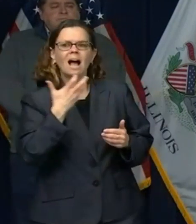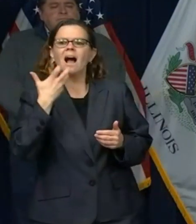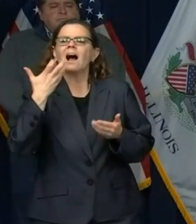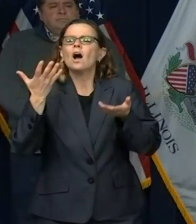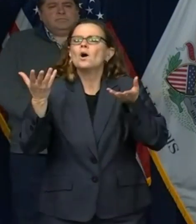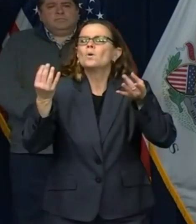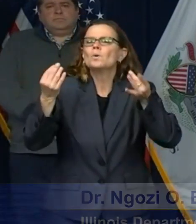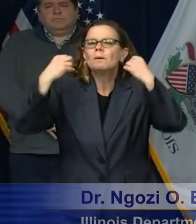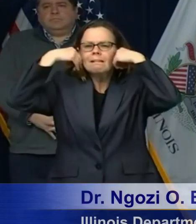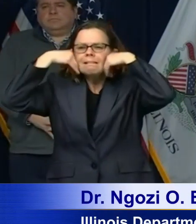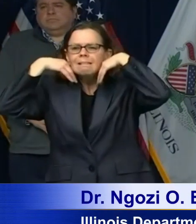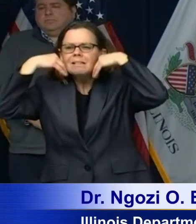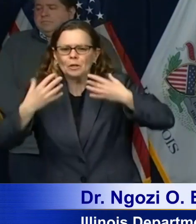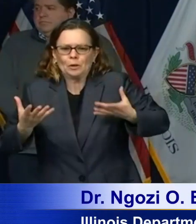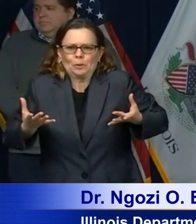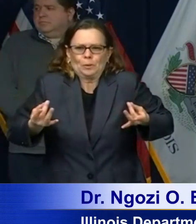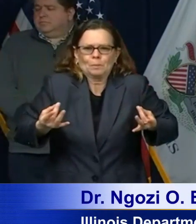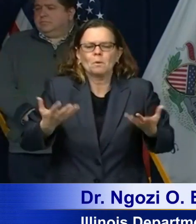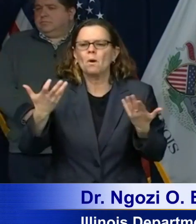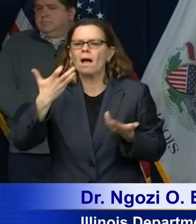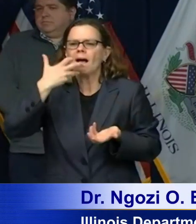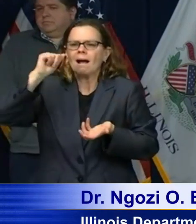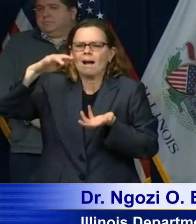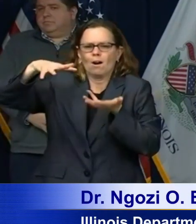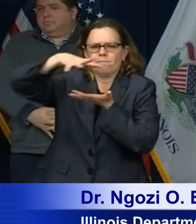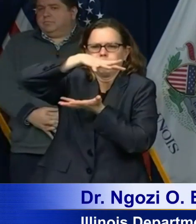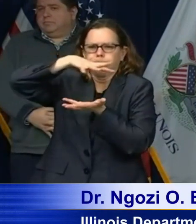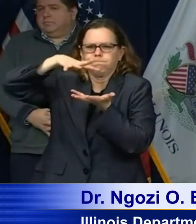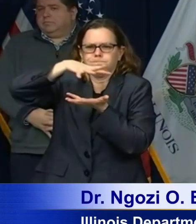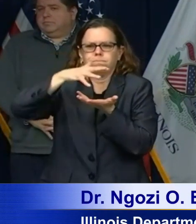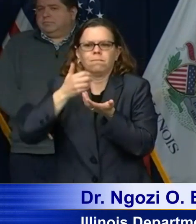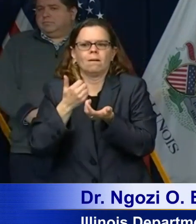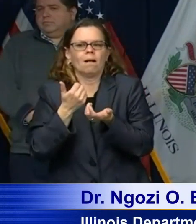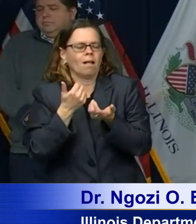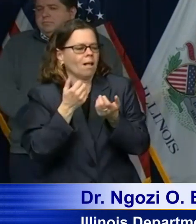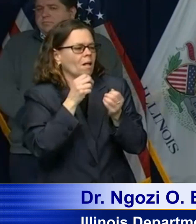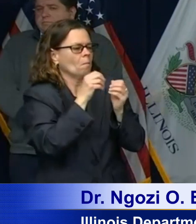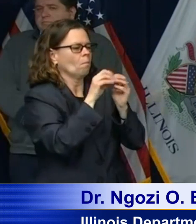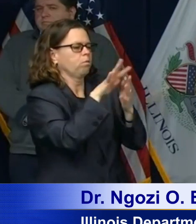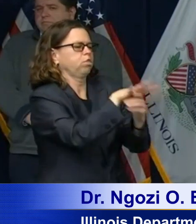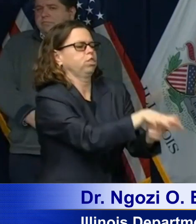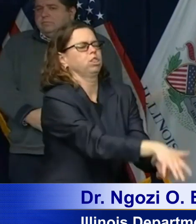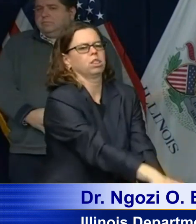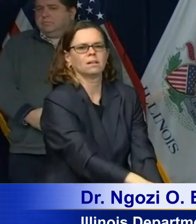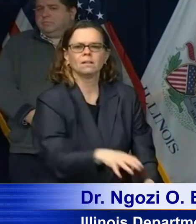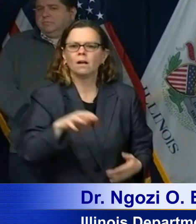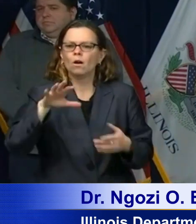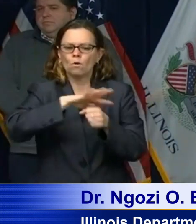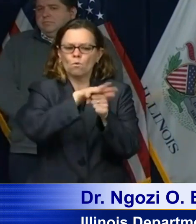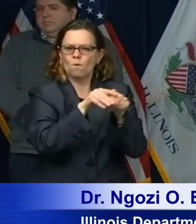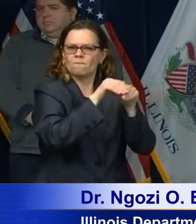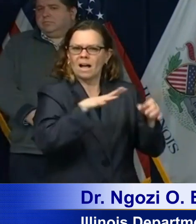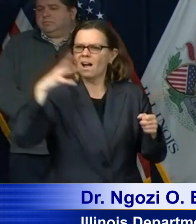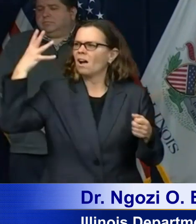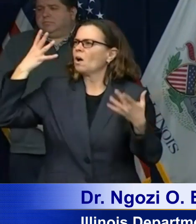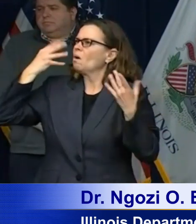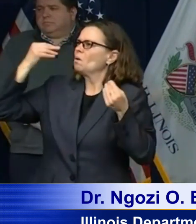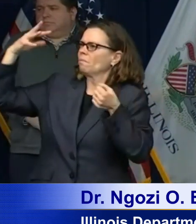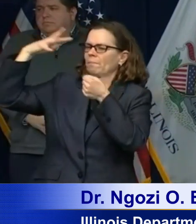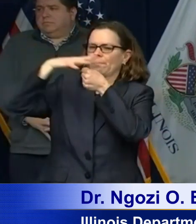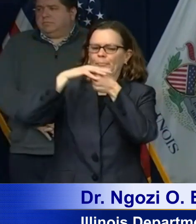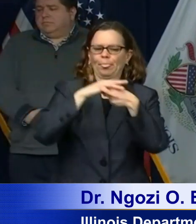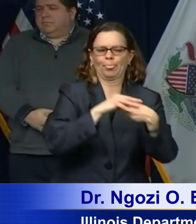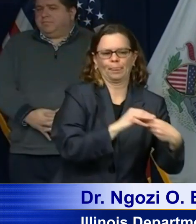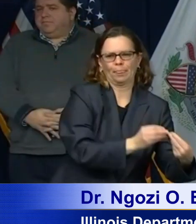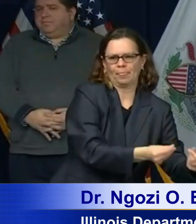So we're, we're following the science as we learn more. We, we know that the virus can travel and whether it's humid or not,